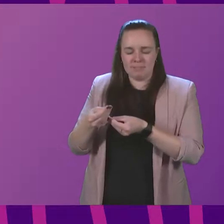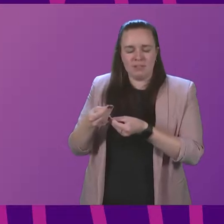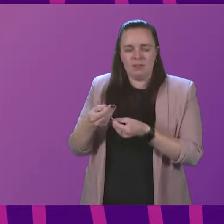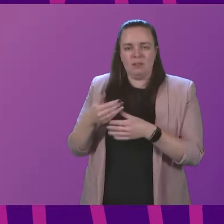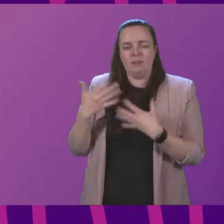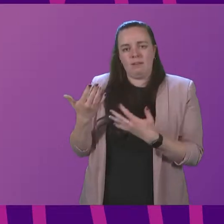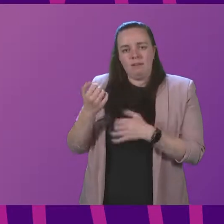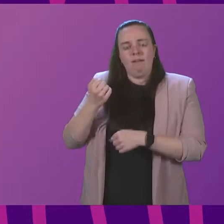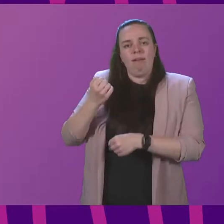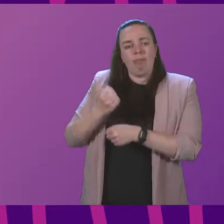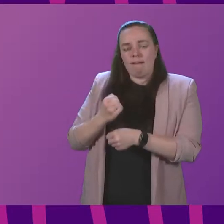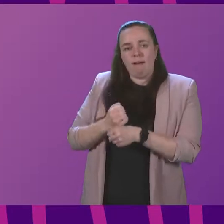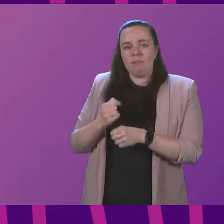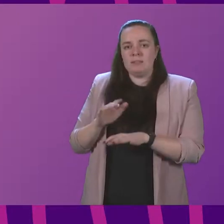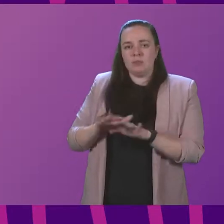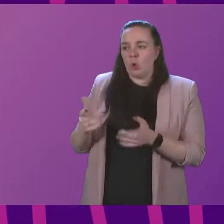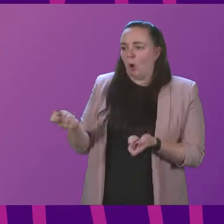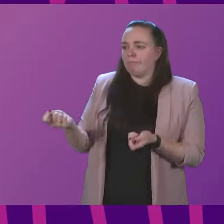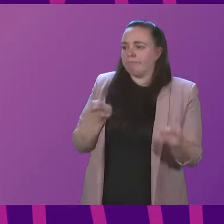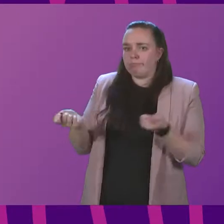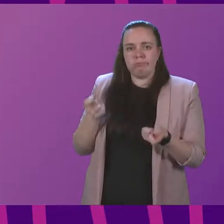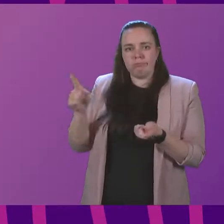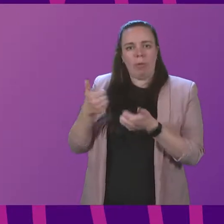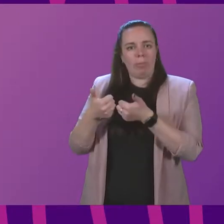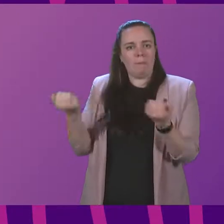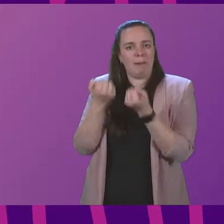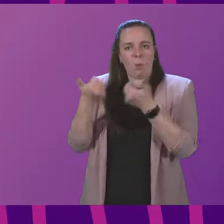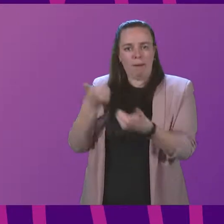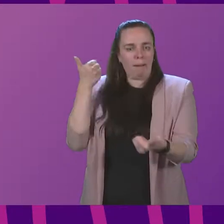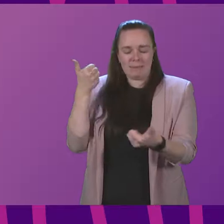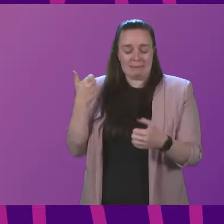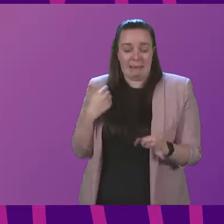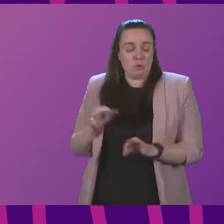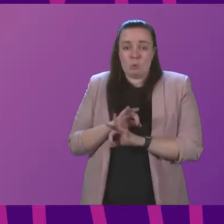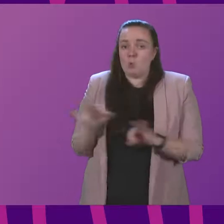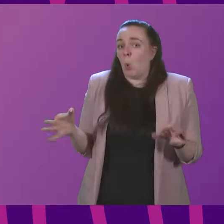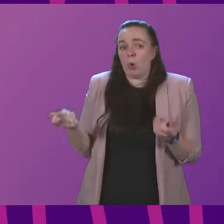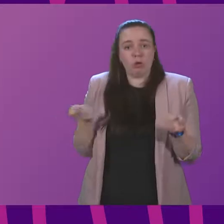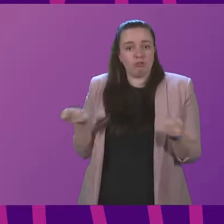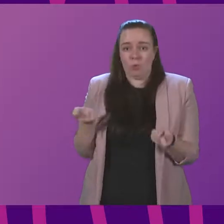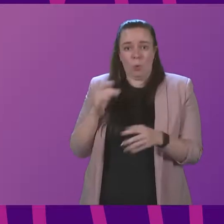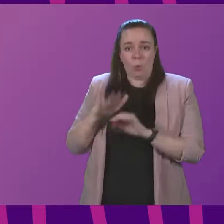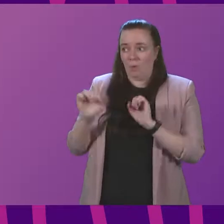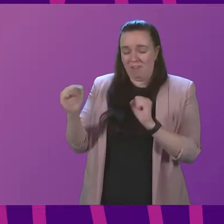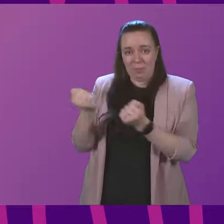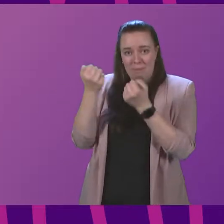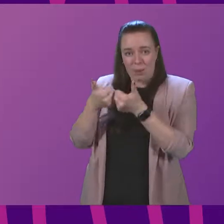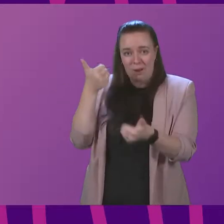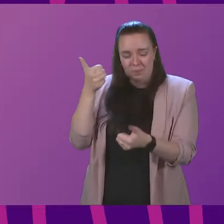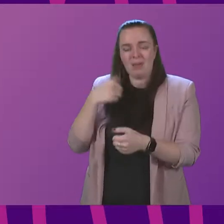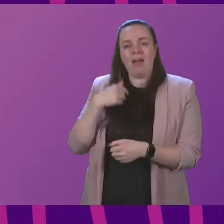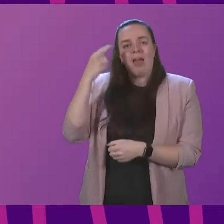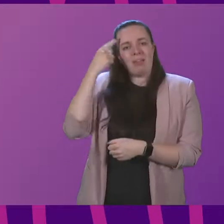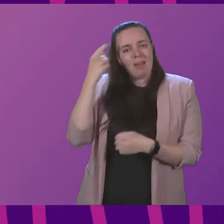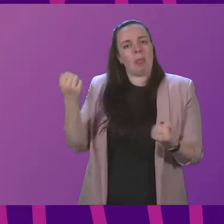The Government does not run the power companies. I have no operational control over the power companies. But I think the power companies